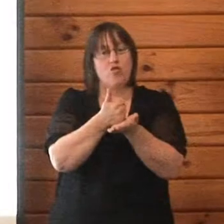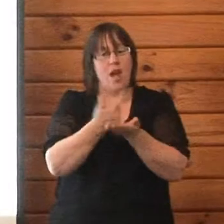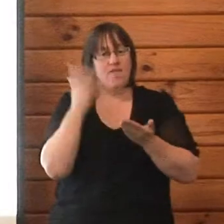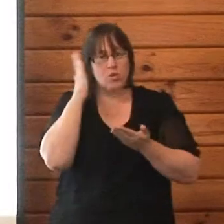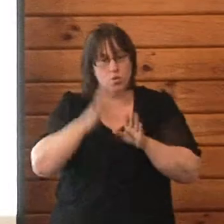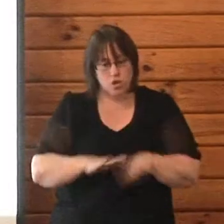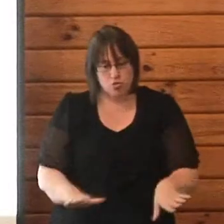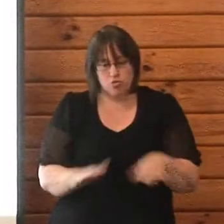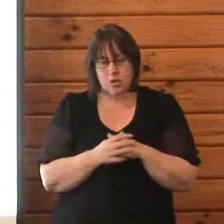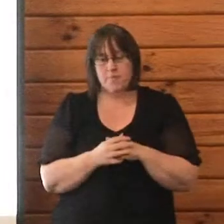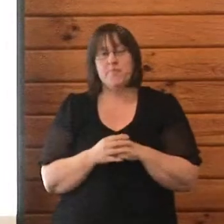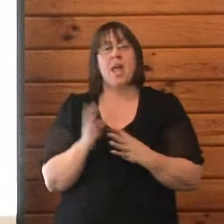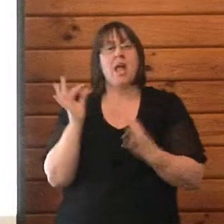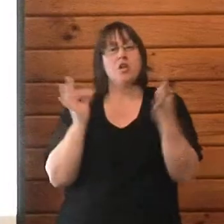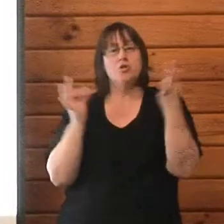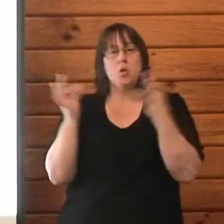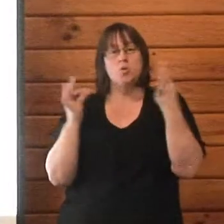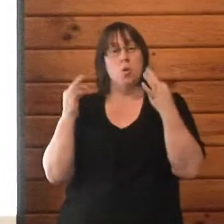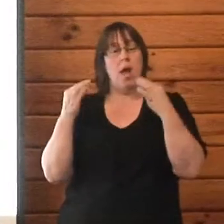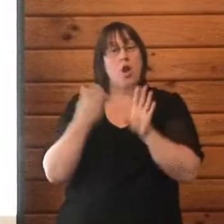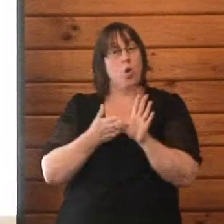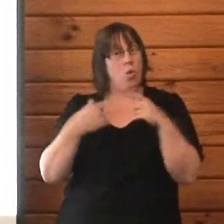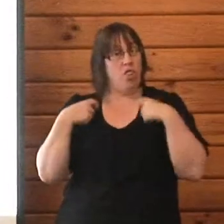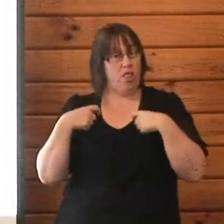workers in schools. And we're also supporting the All Right Campaign.